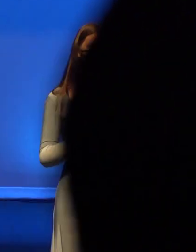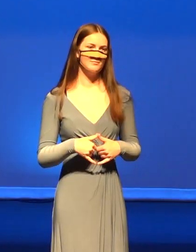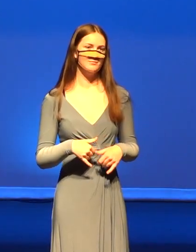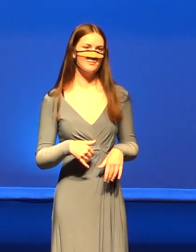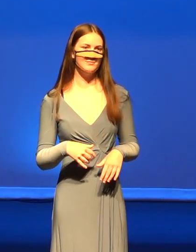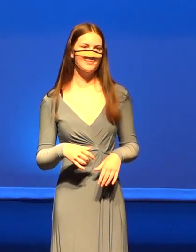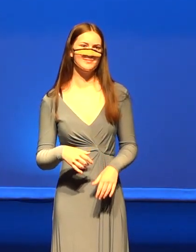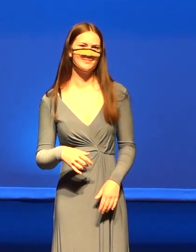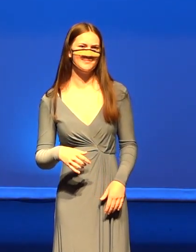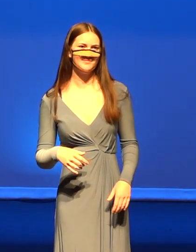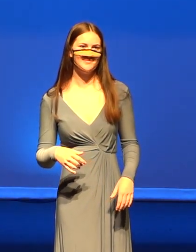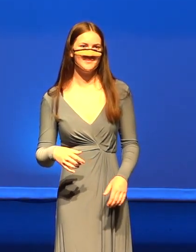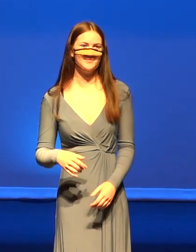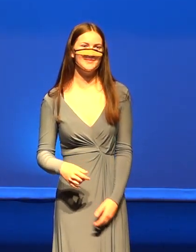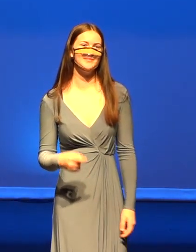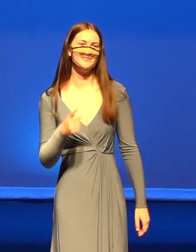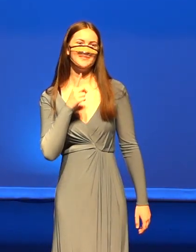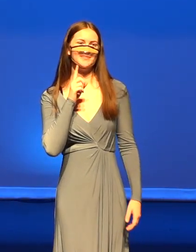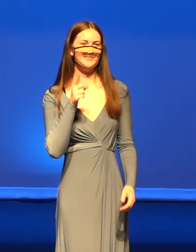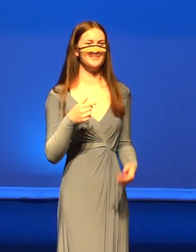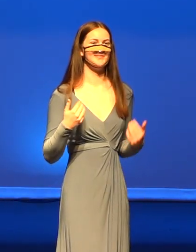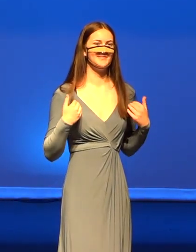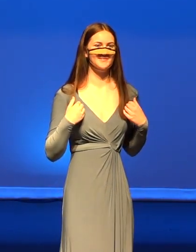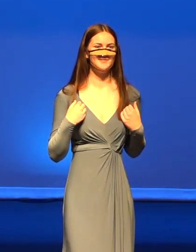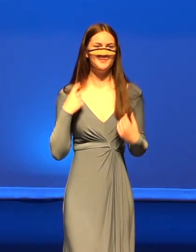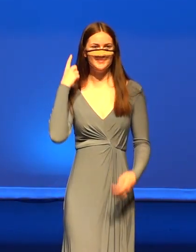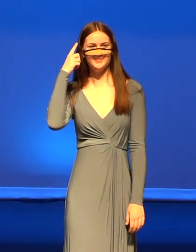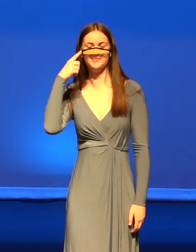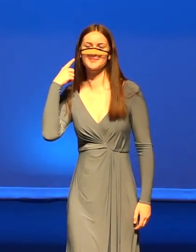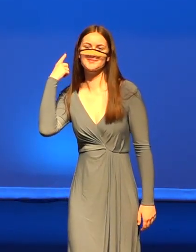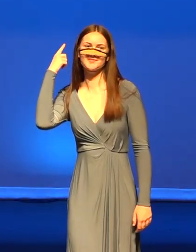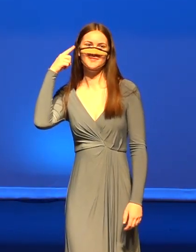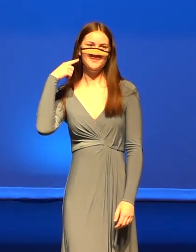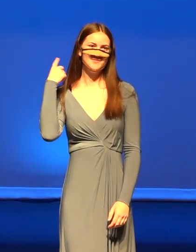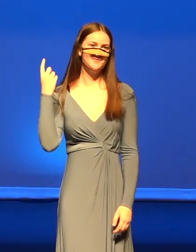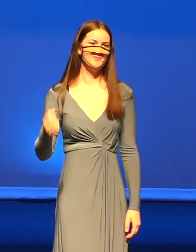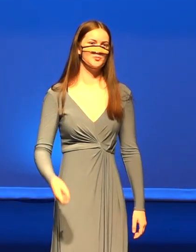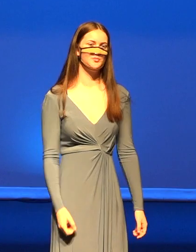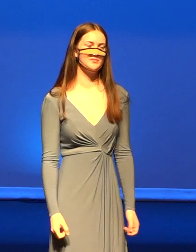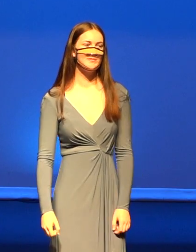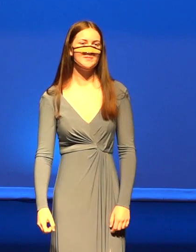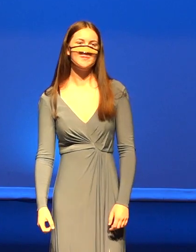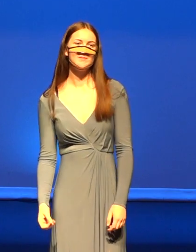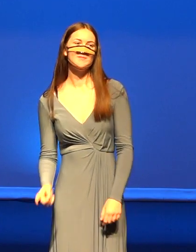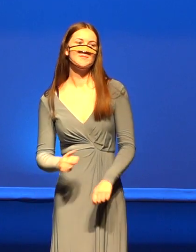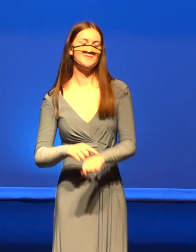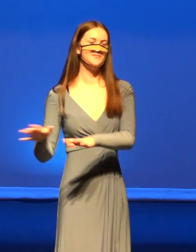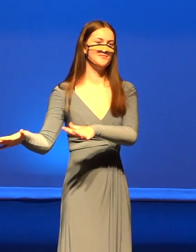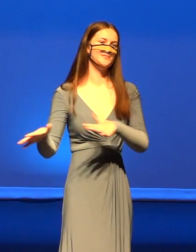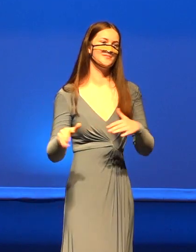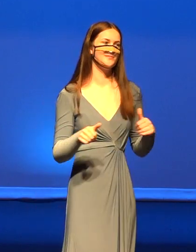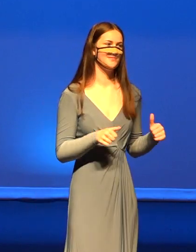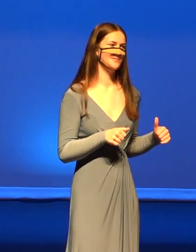quite a show. But really hit me going. And now it's time to go.